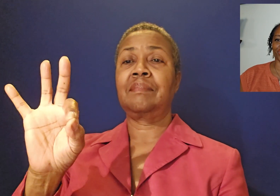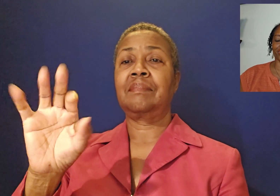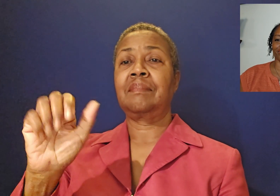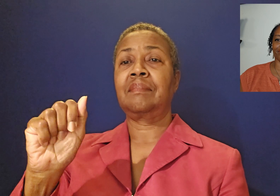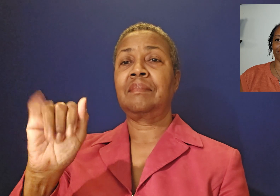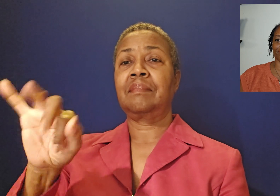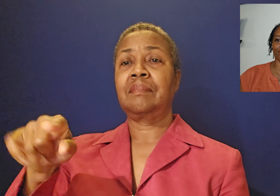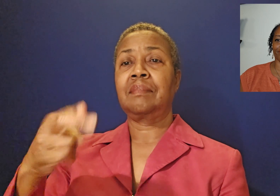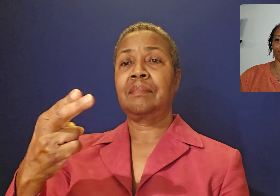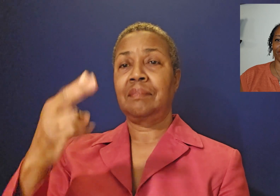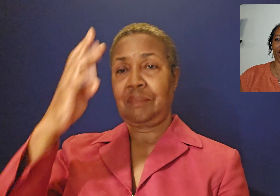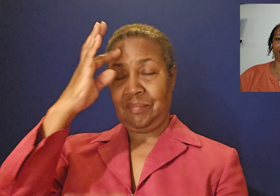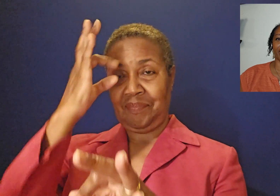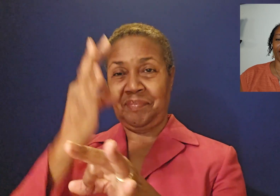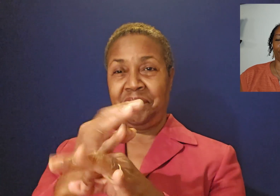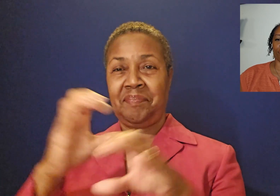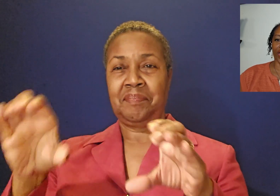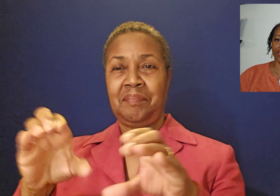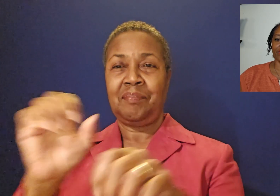Now,